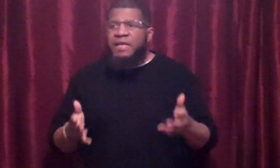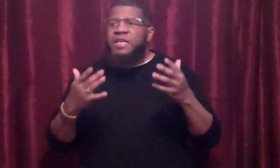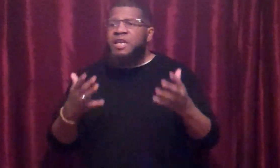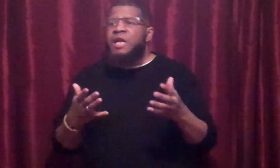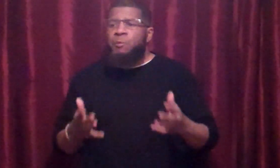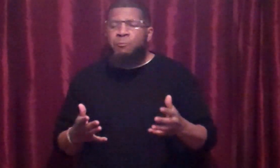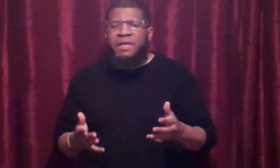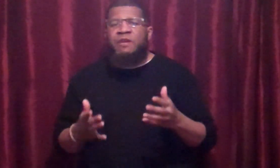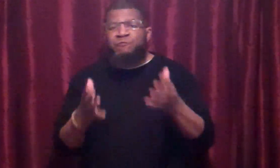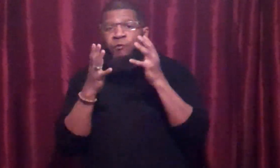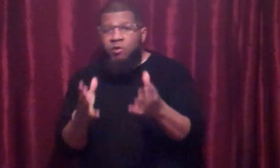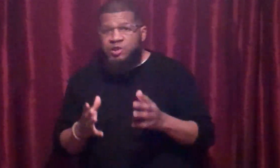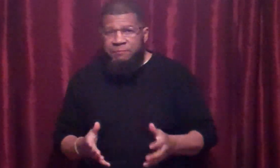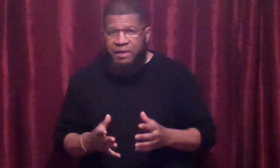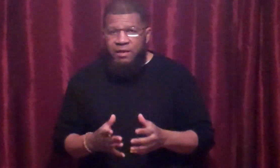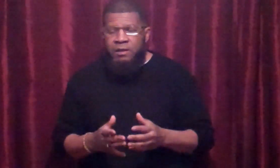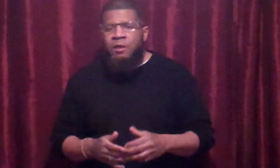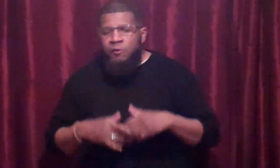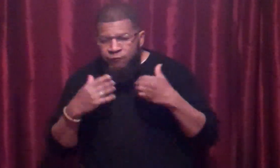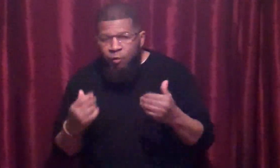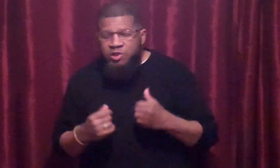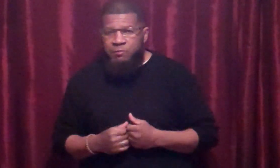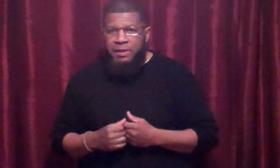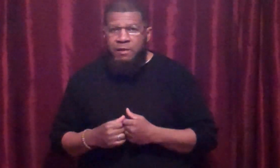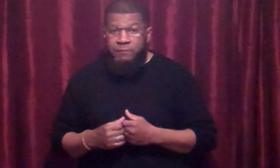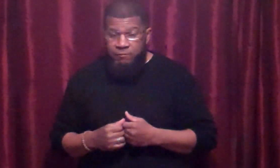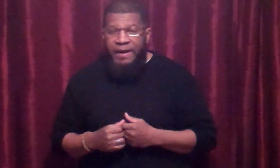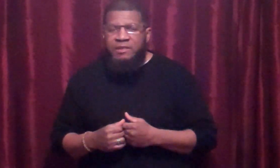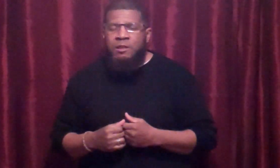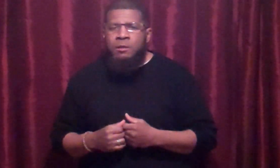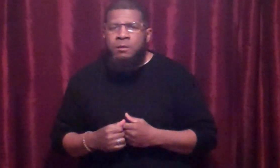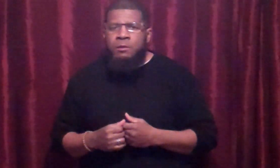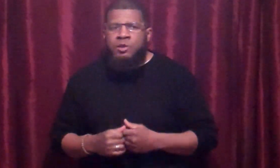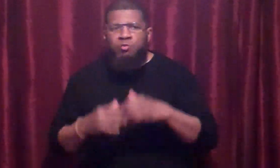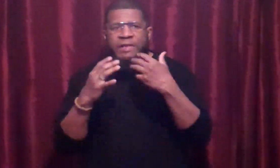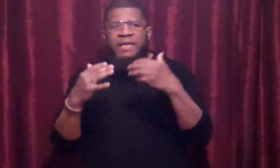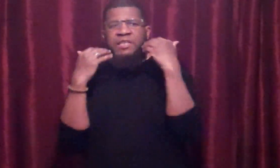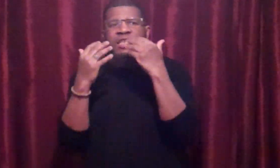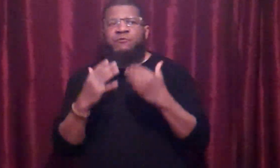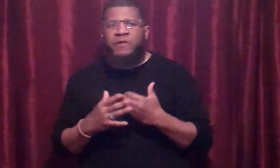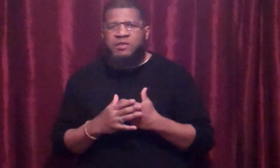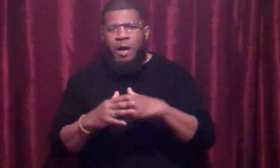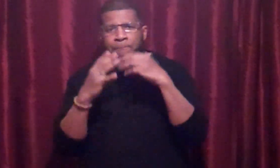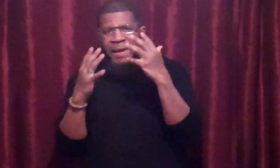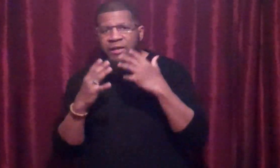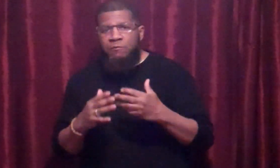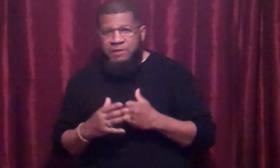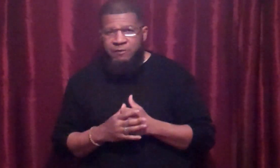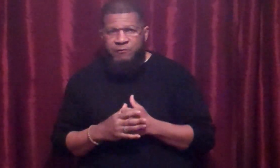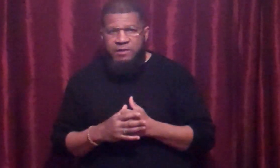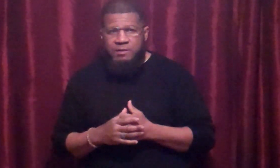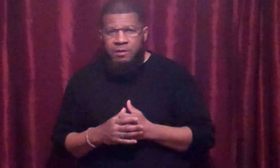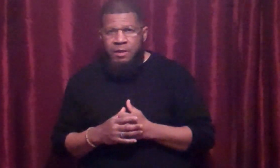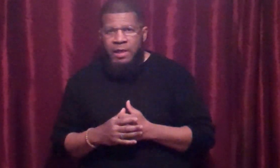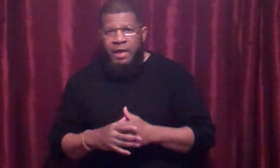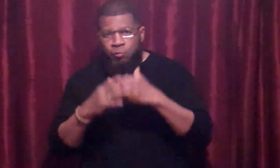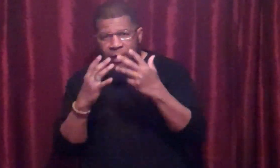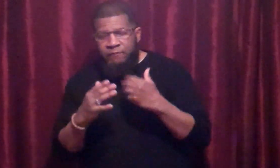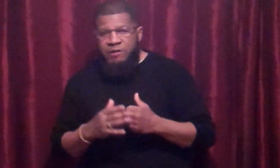enabled me and forced me, forced me, right, to get a defense, a matter of defense, a way of